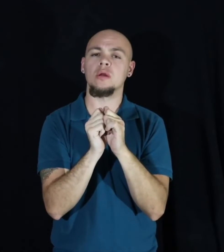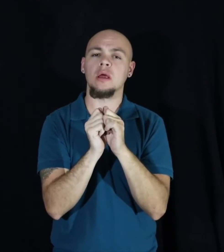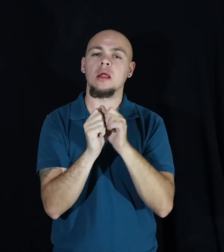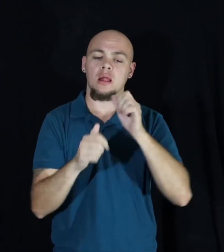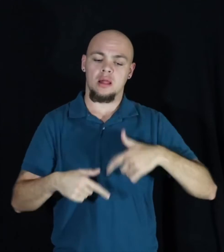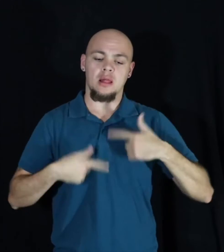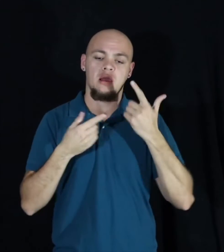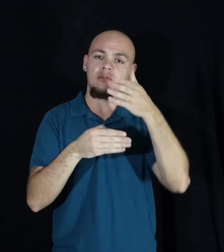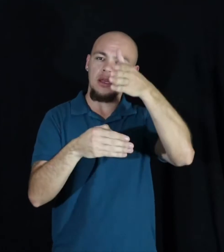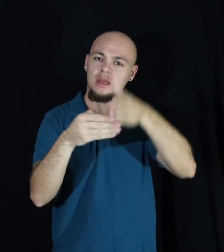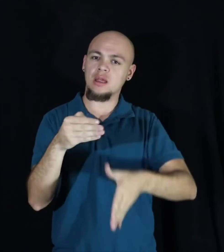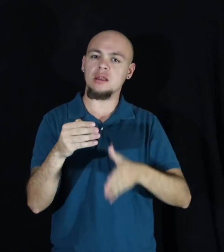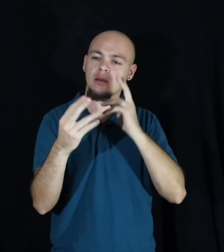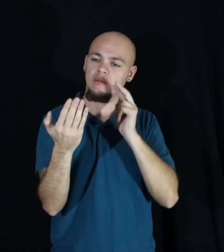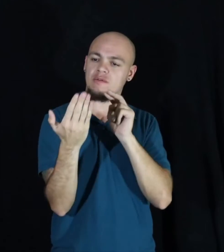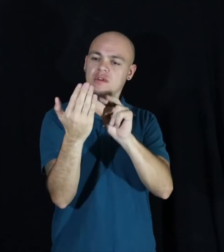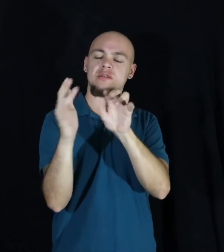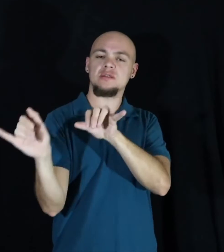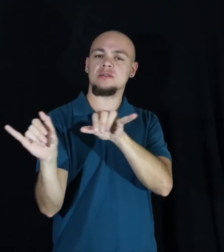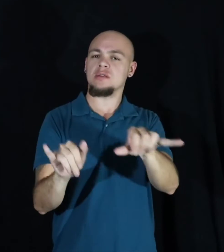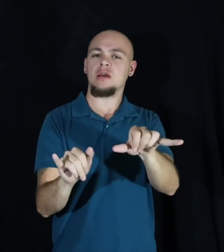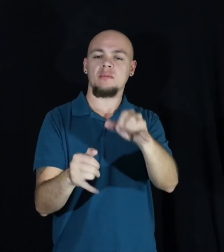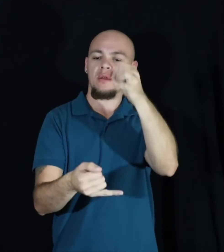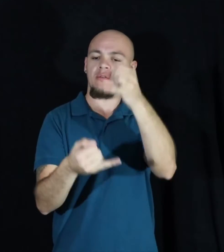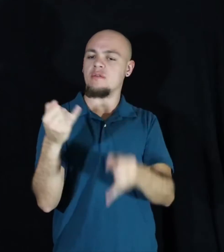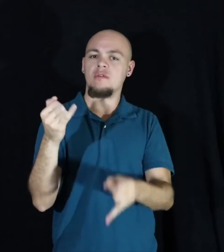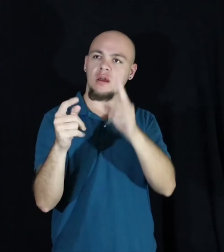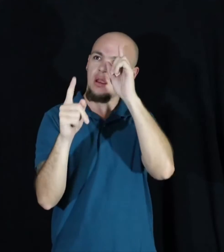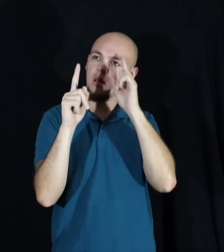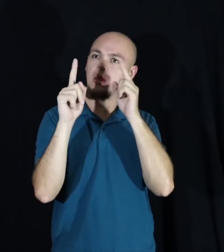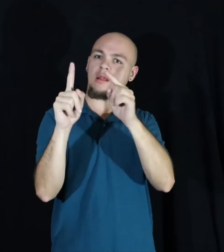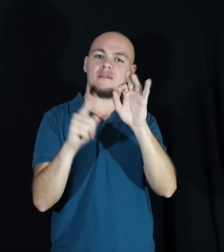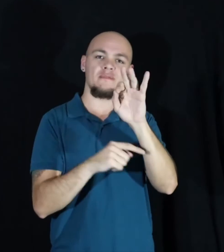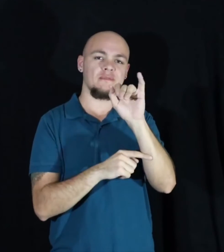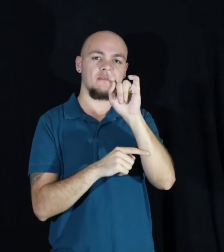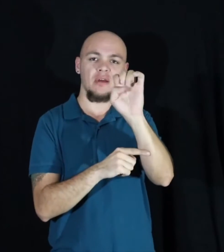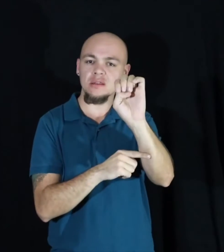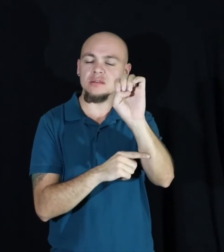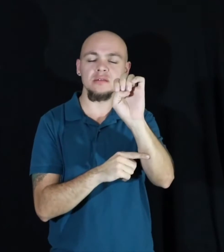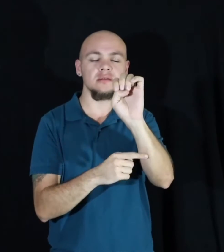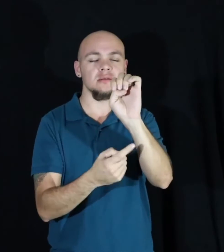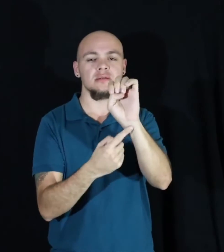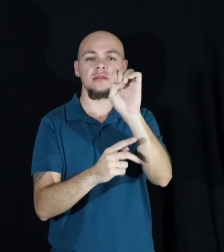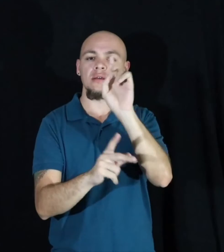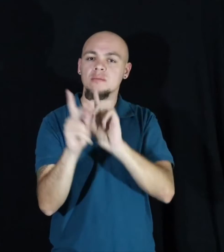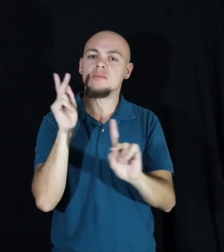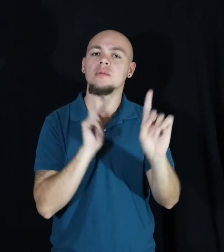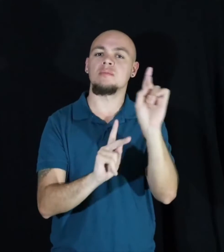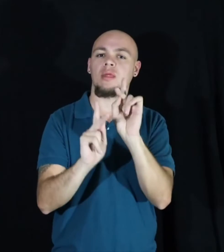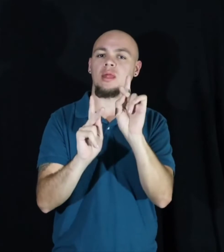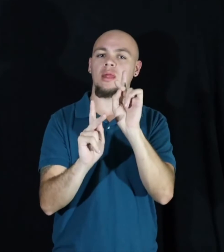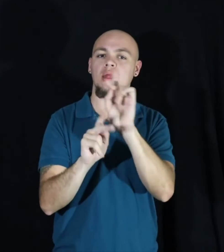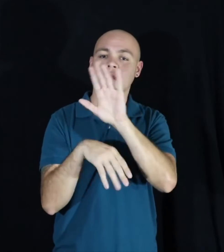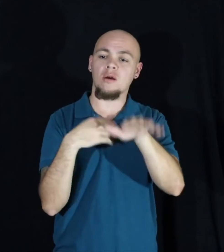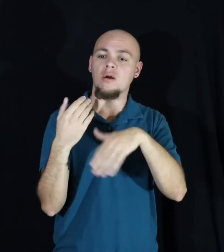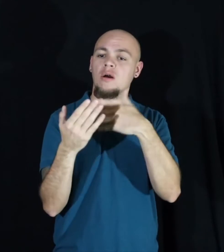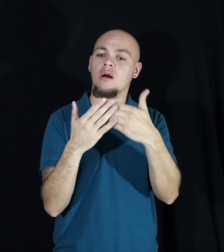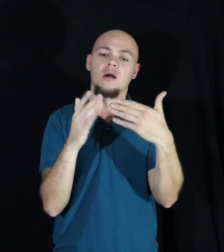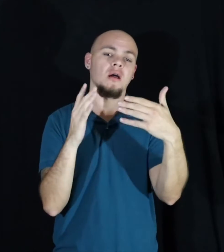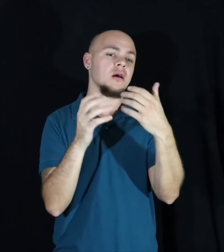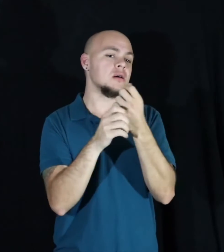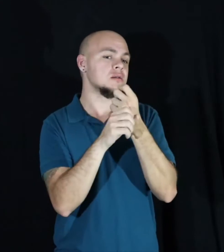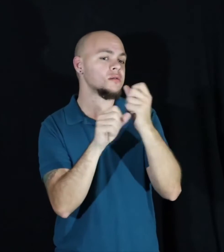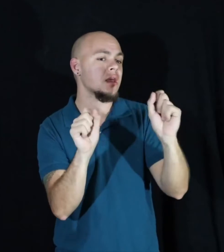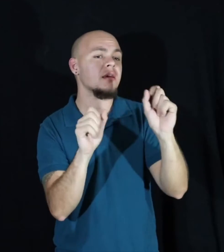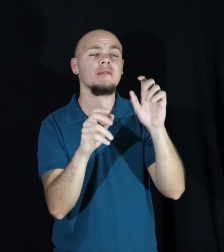lives facing the same way. The same final fate. Everyone, everyone we say that everyone